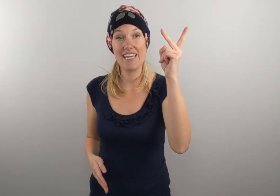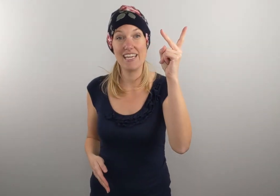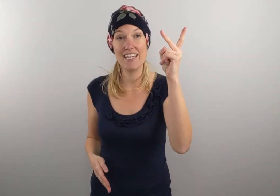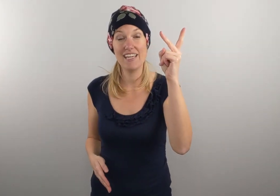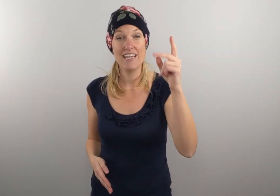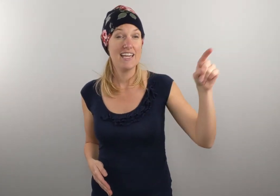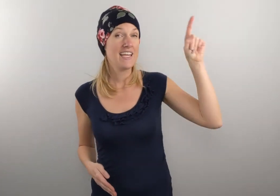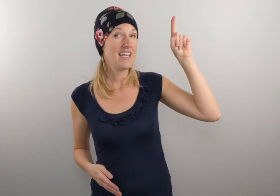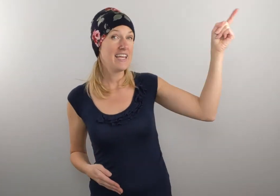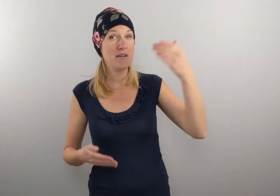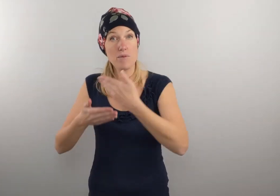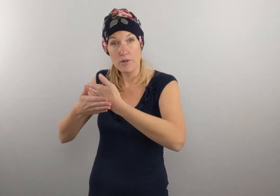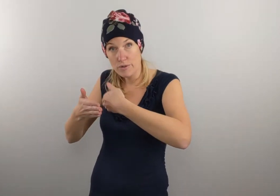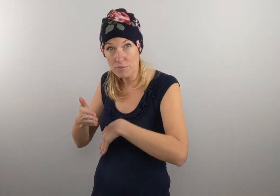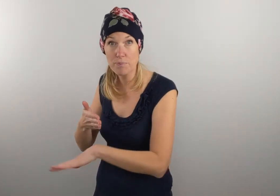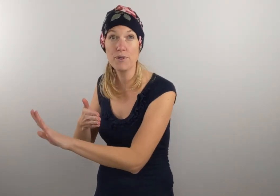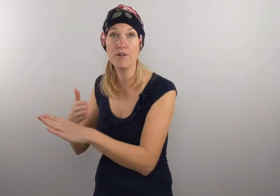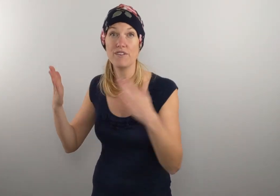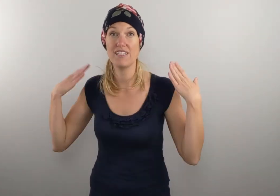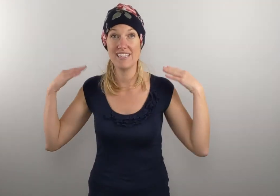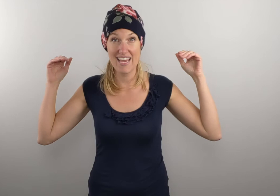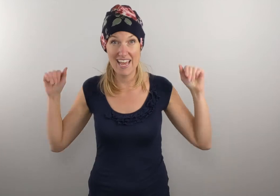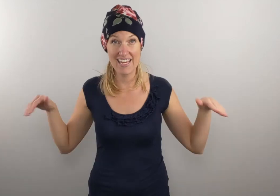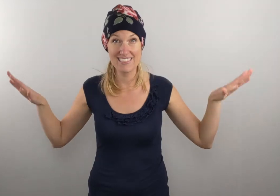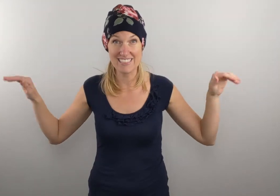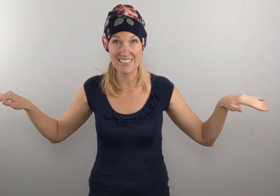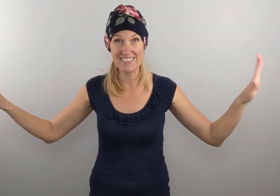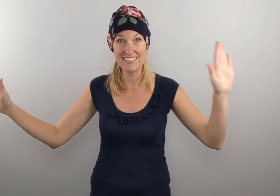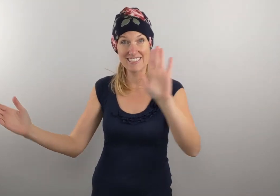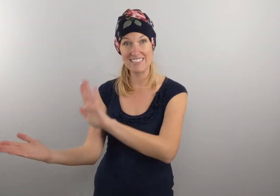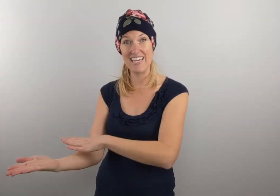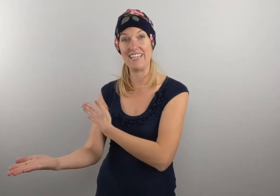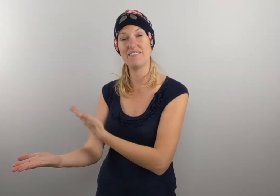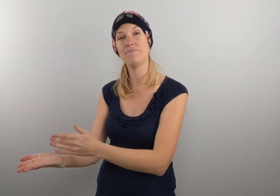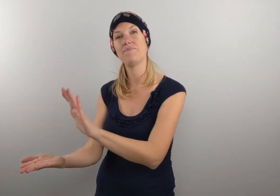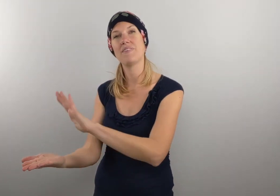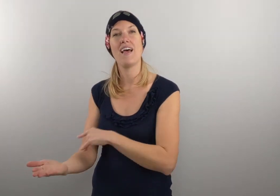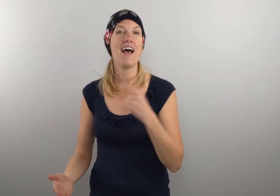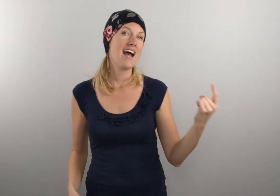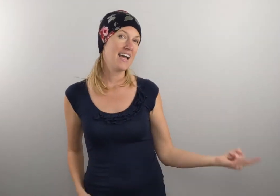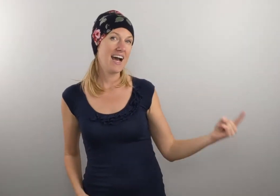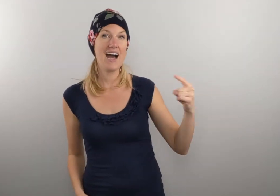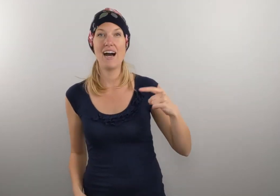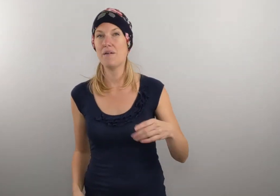him whose birth the angels sing. Come